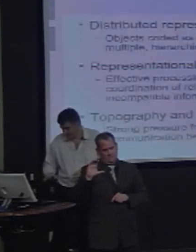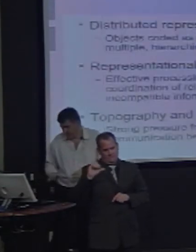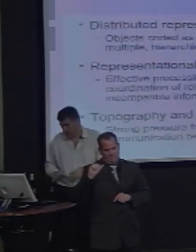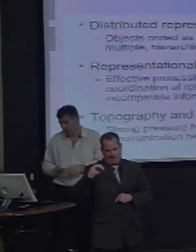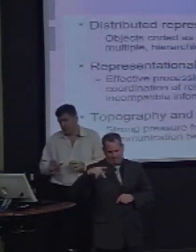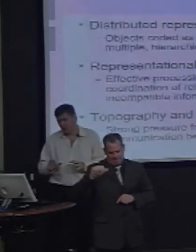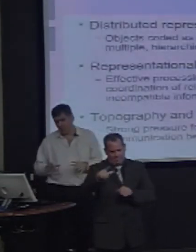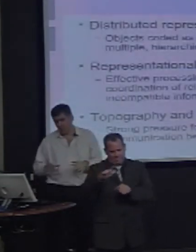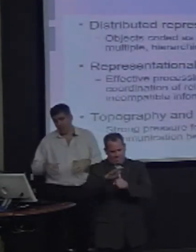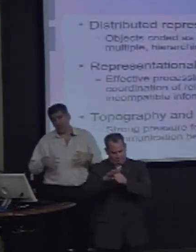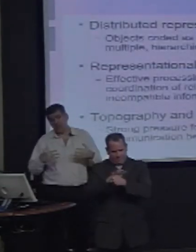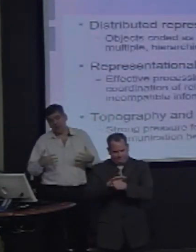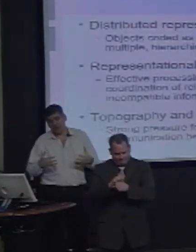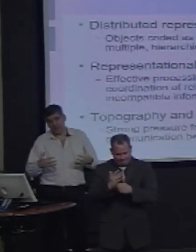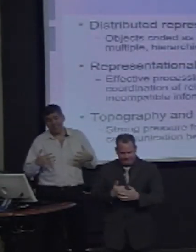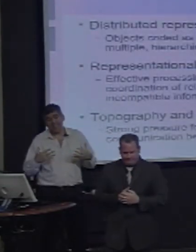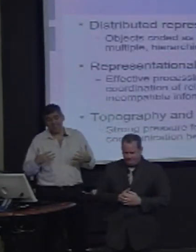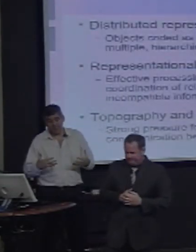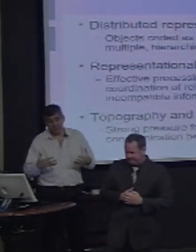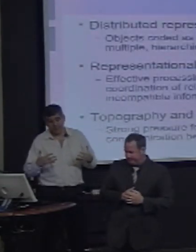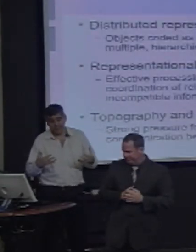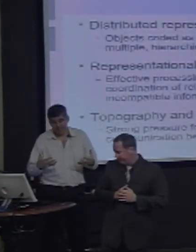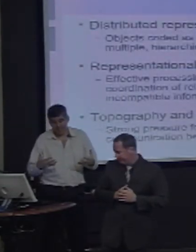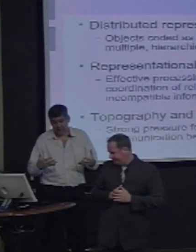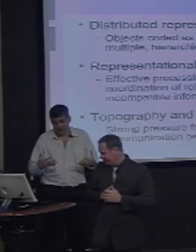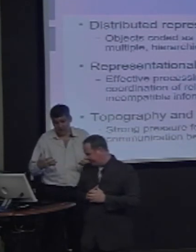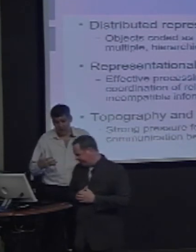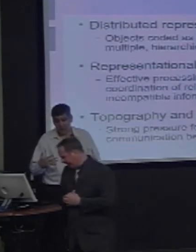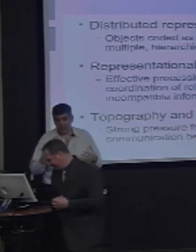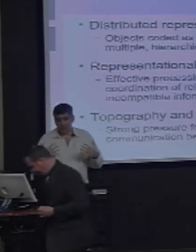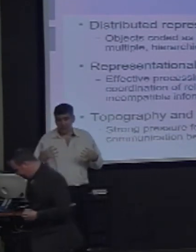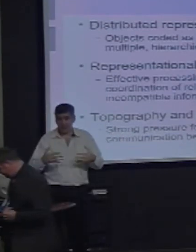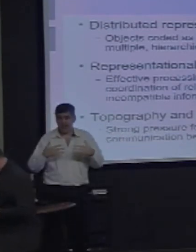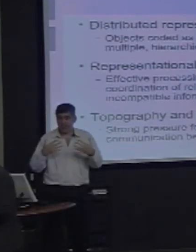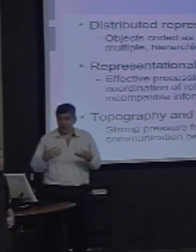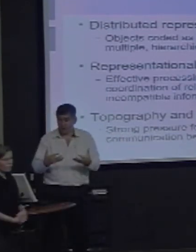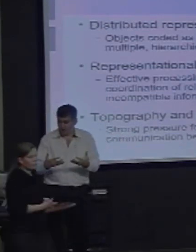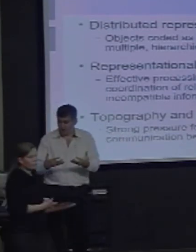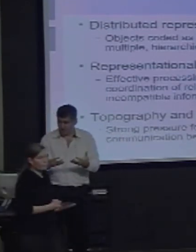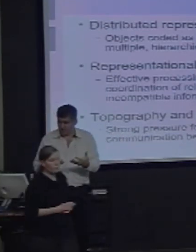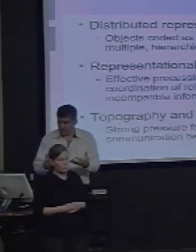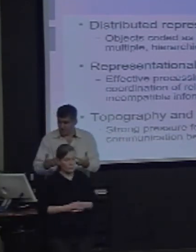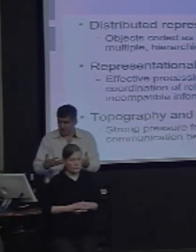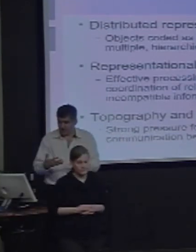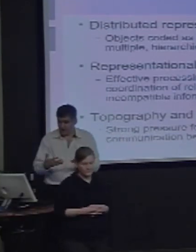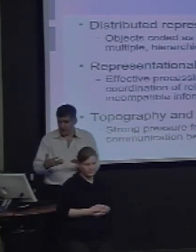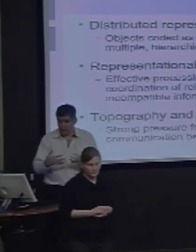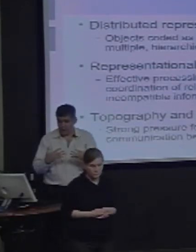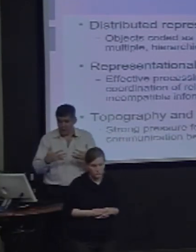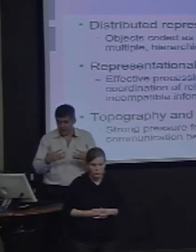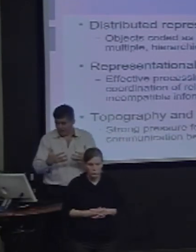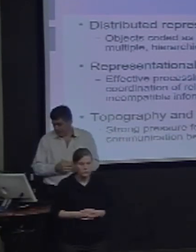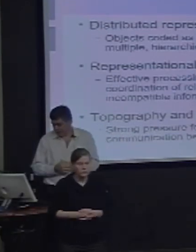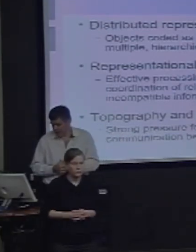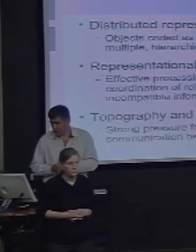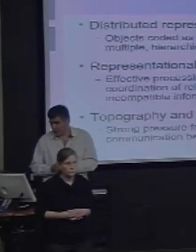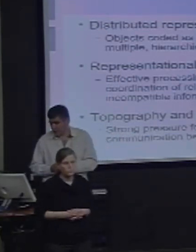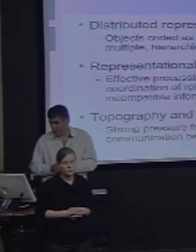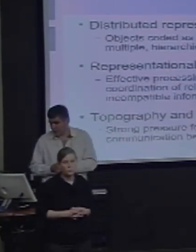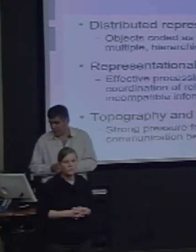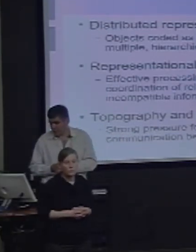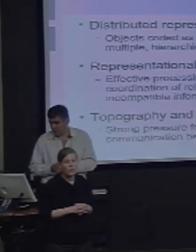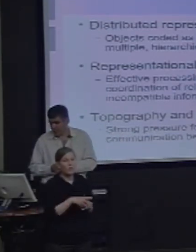So, the model illustrates how a system that learns under these